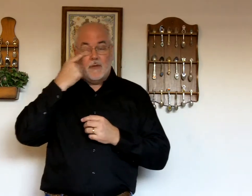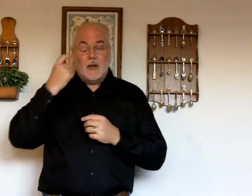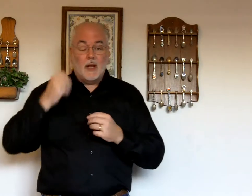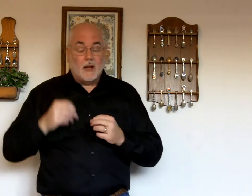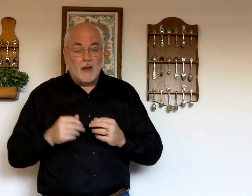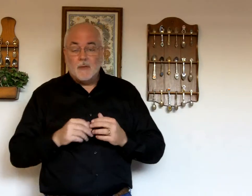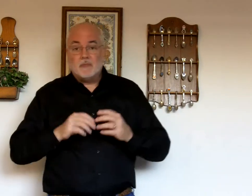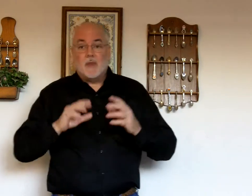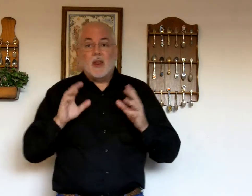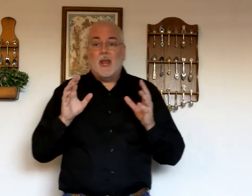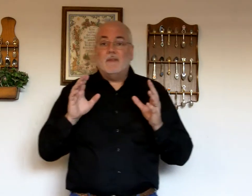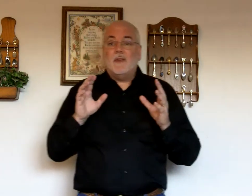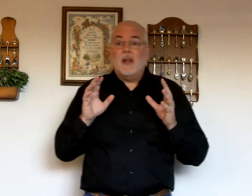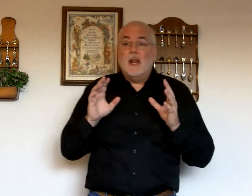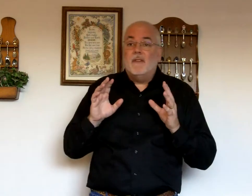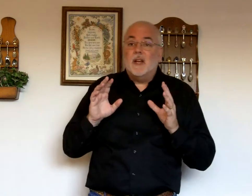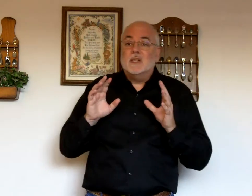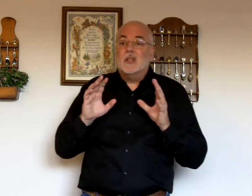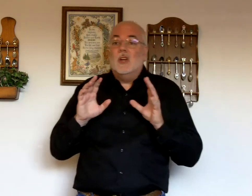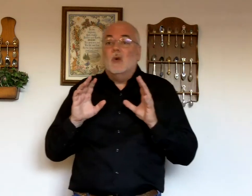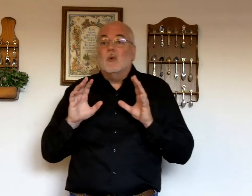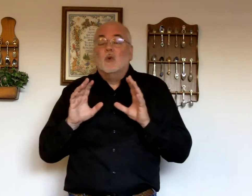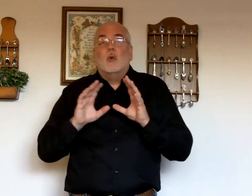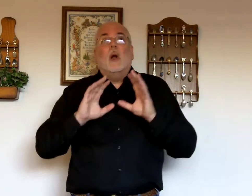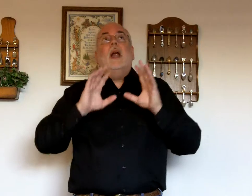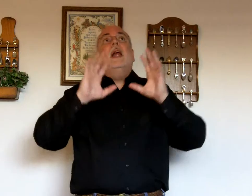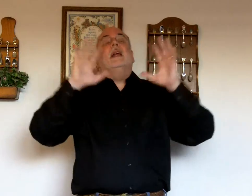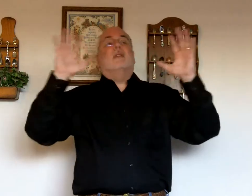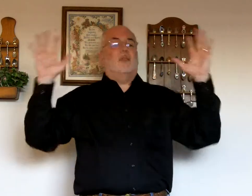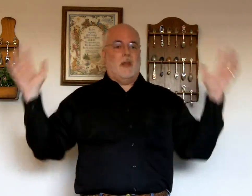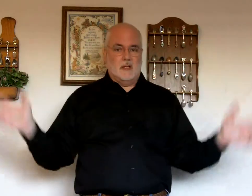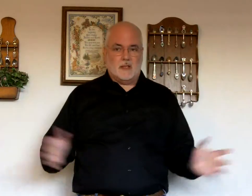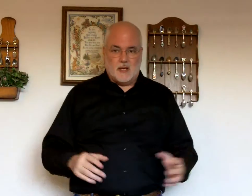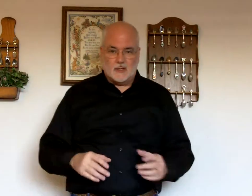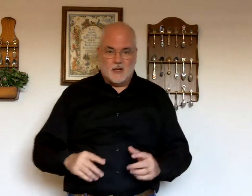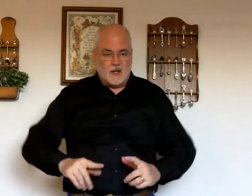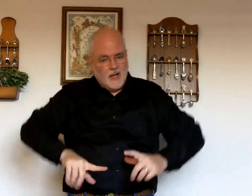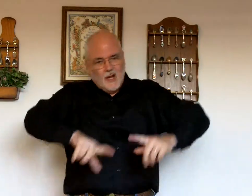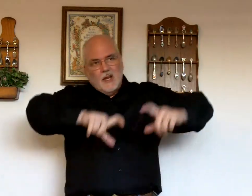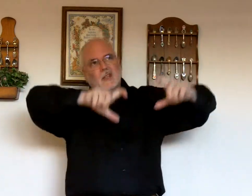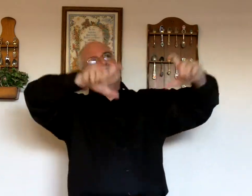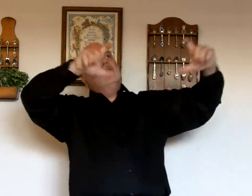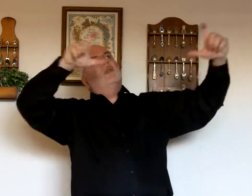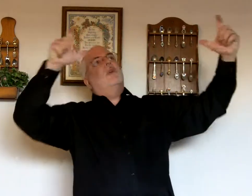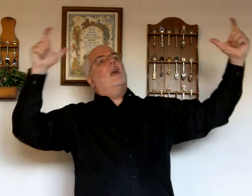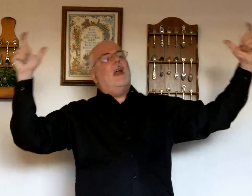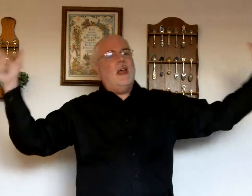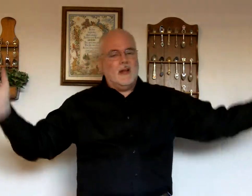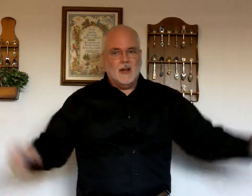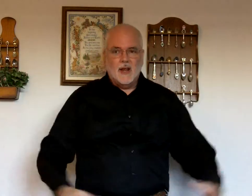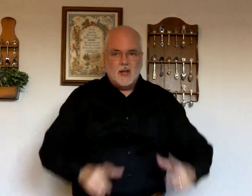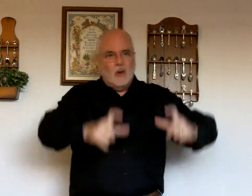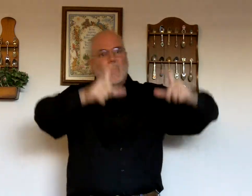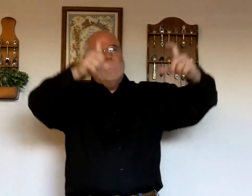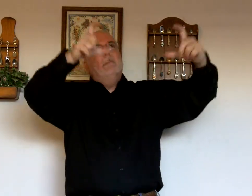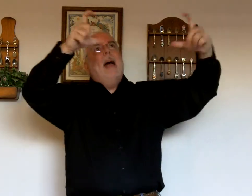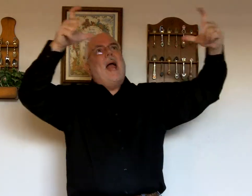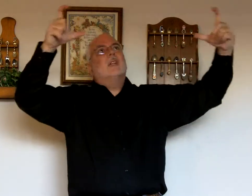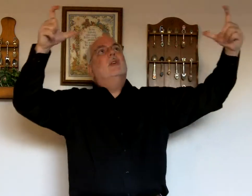if it is you know great things he has done it's great you know get back so you